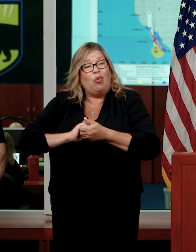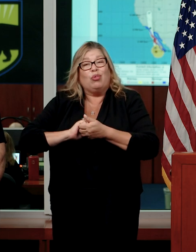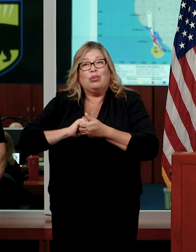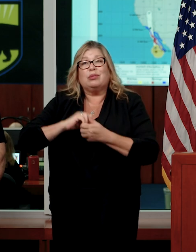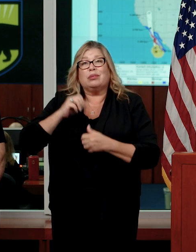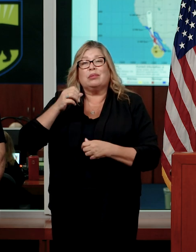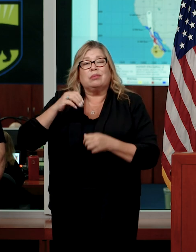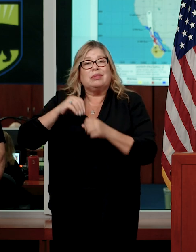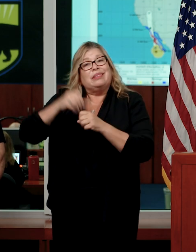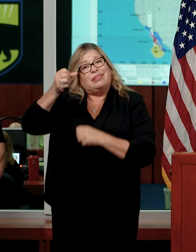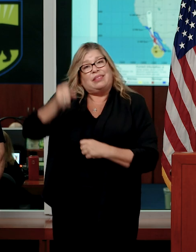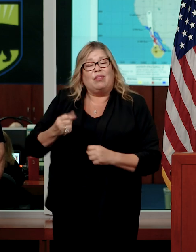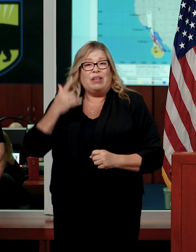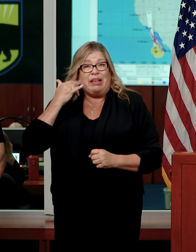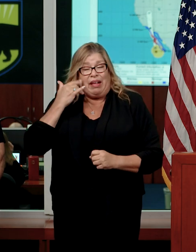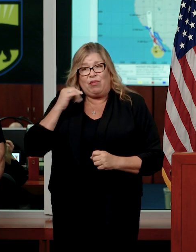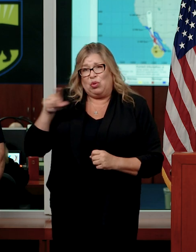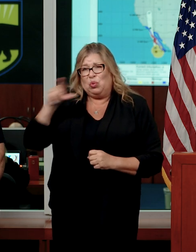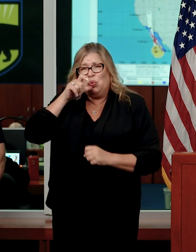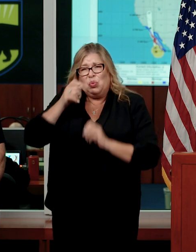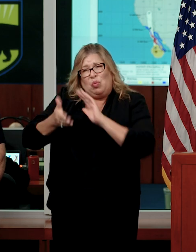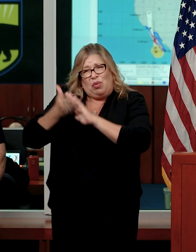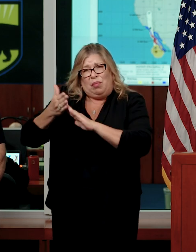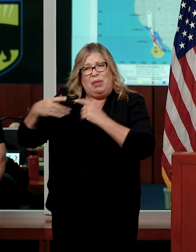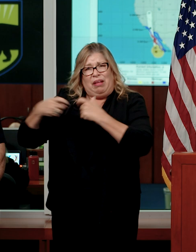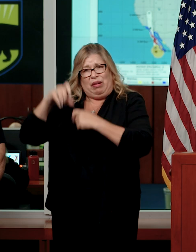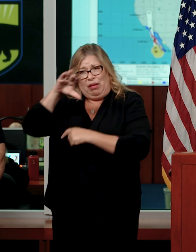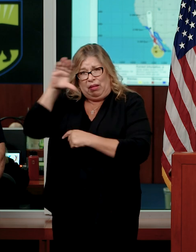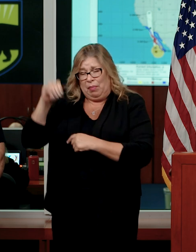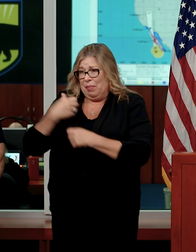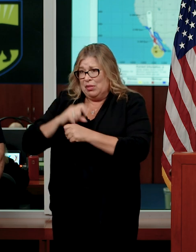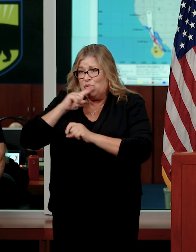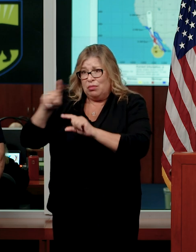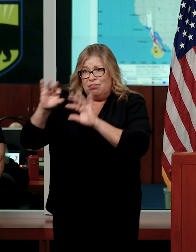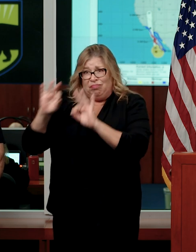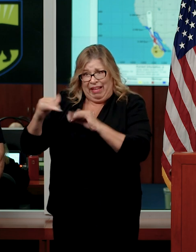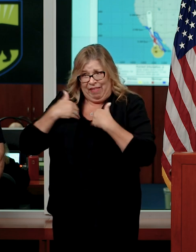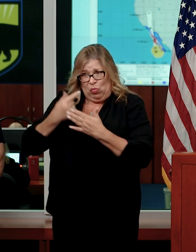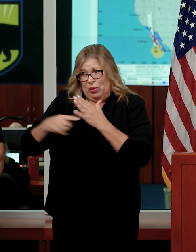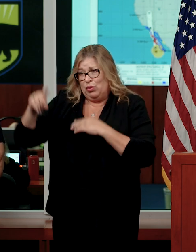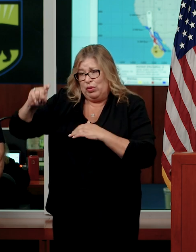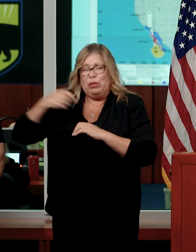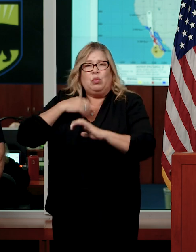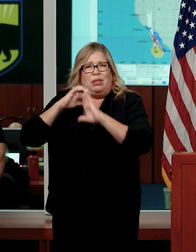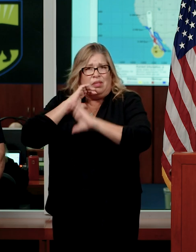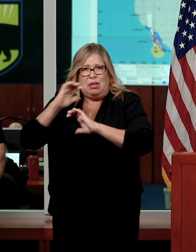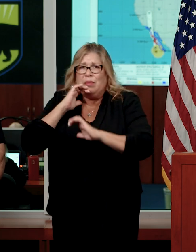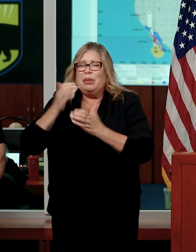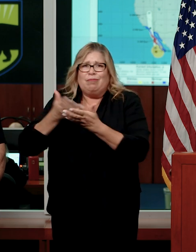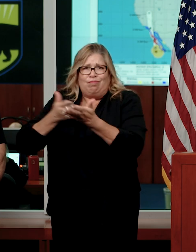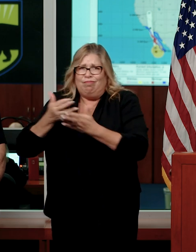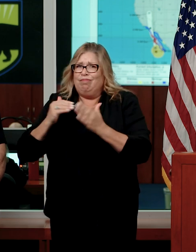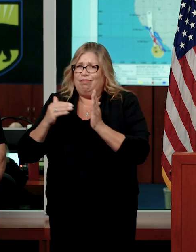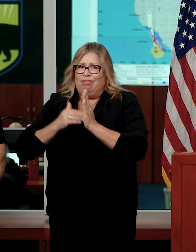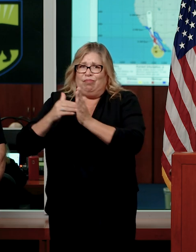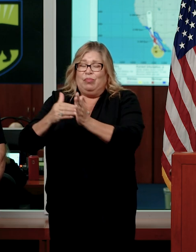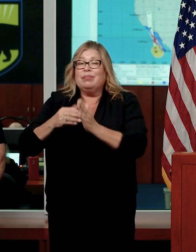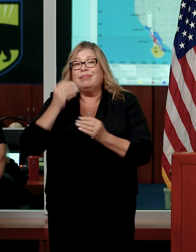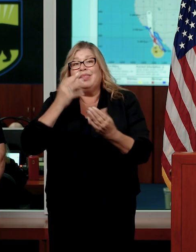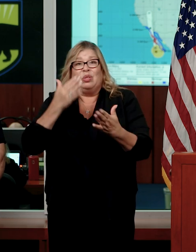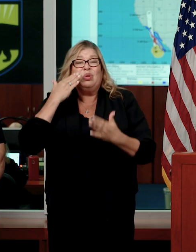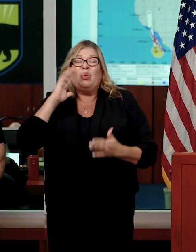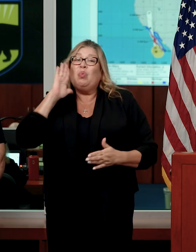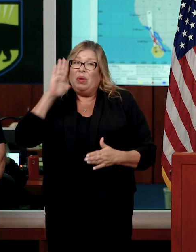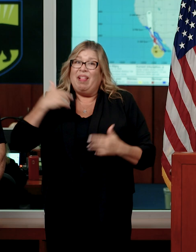southern California area to ensure that they have what they need and we are in constant communication. There will be power outages.